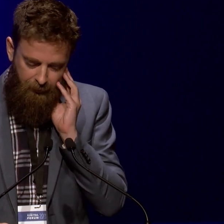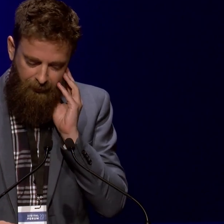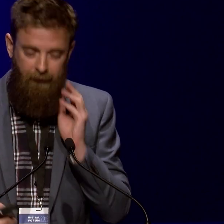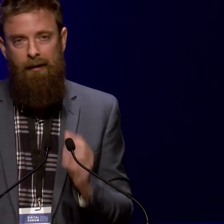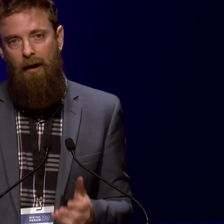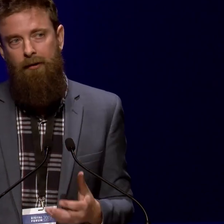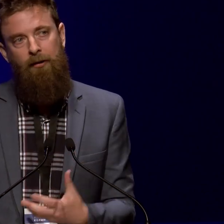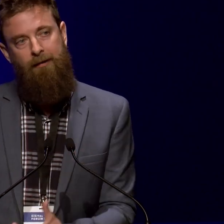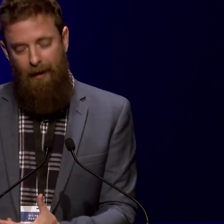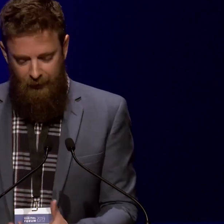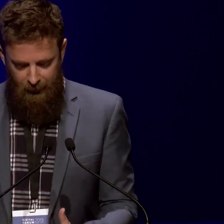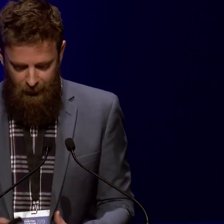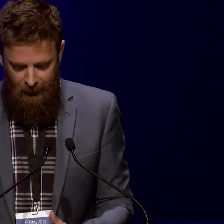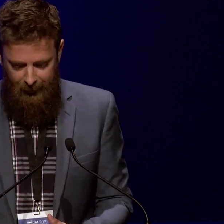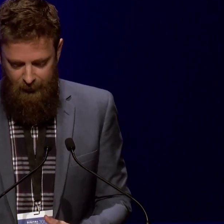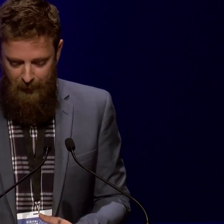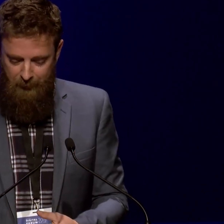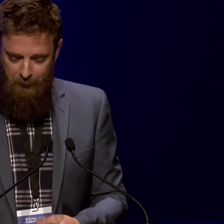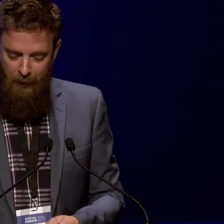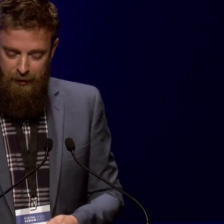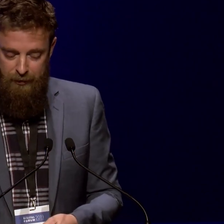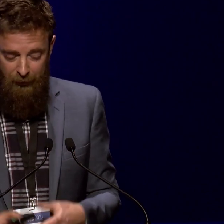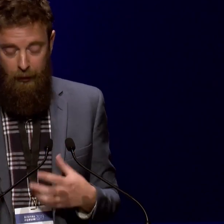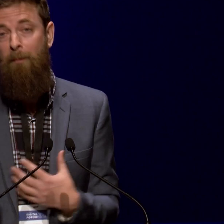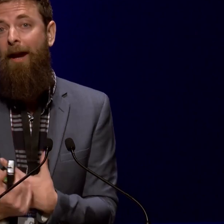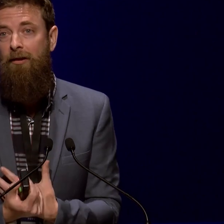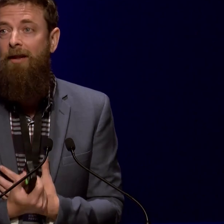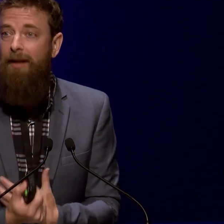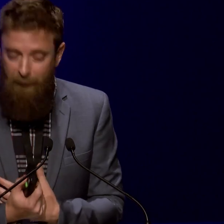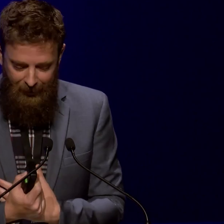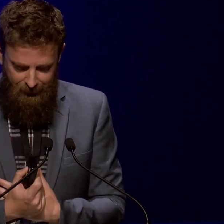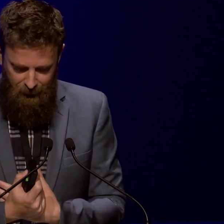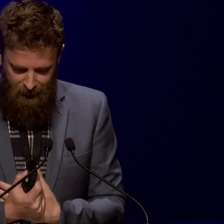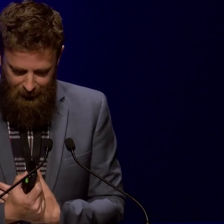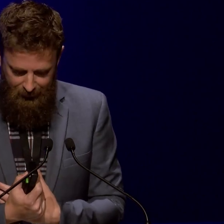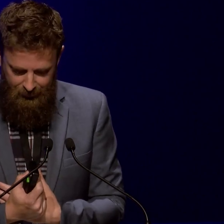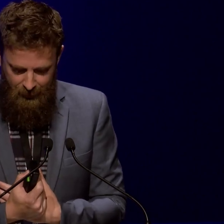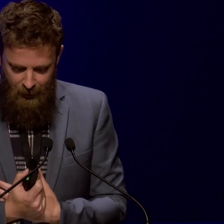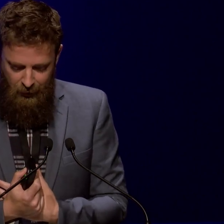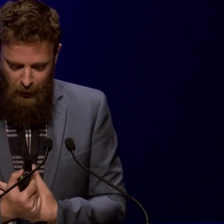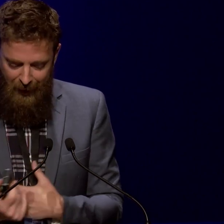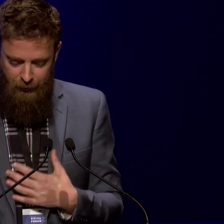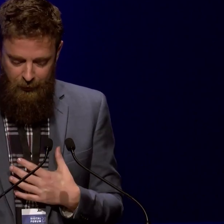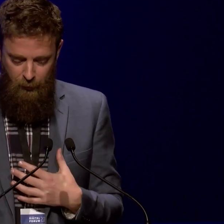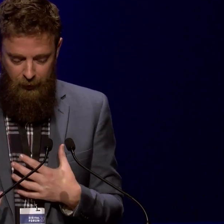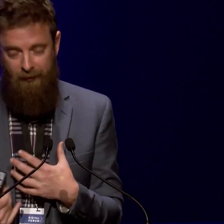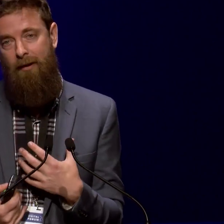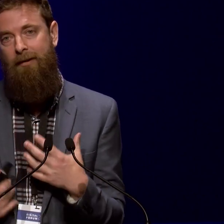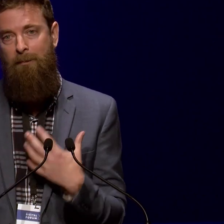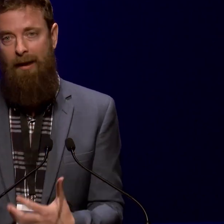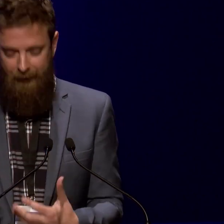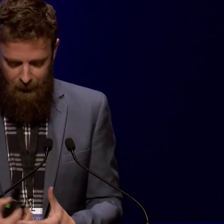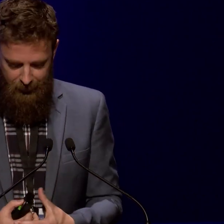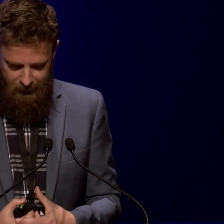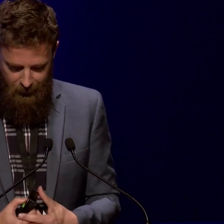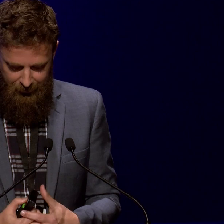In 1999, two years after the Historical Atlas, Bateman published Russell Kirkpatrick's Contemporary Atlas of New Zealand. Kirkpatrick worked as